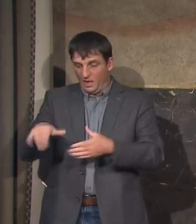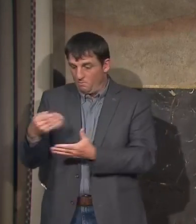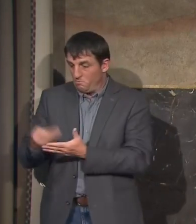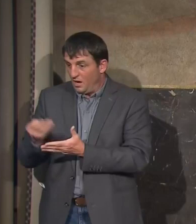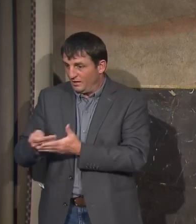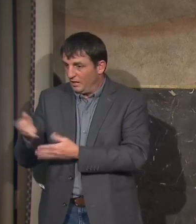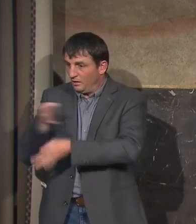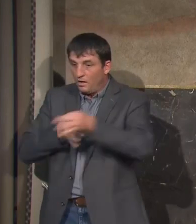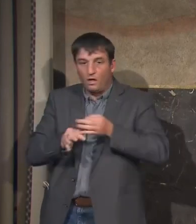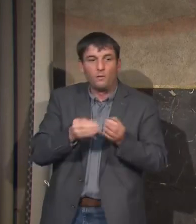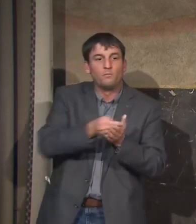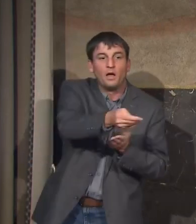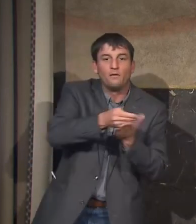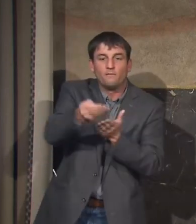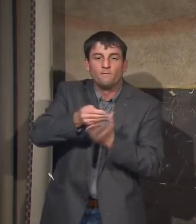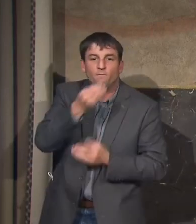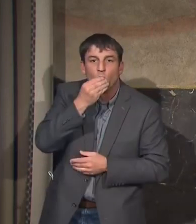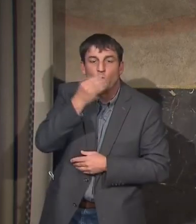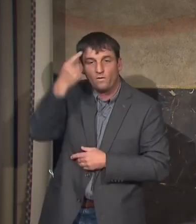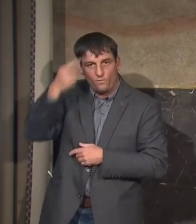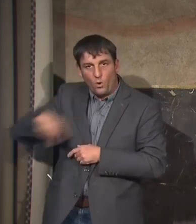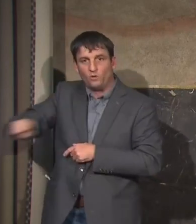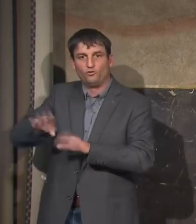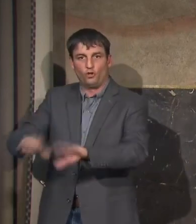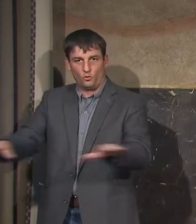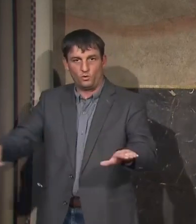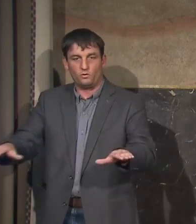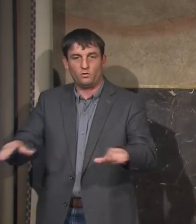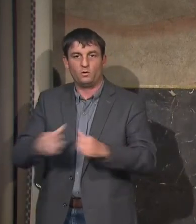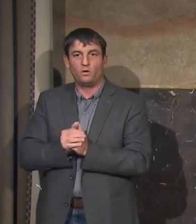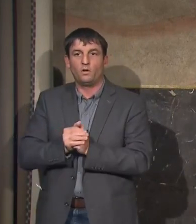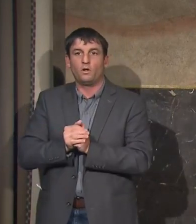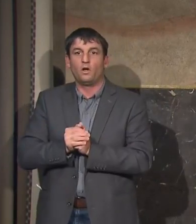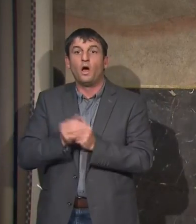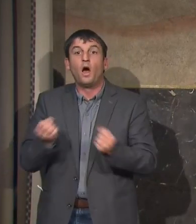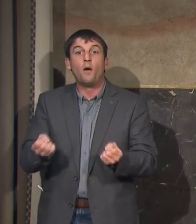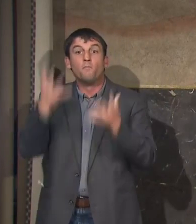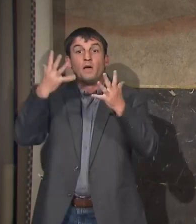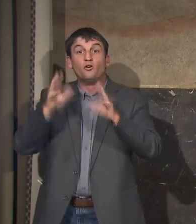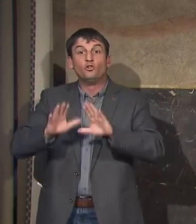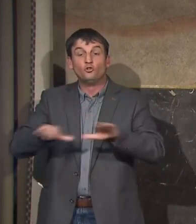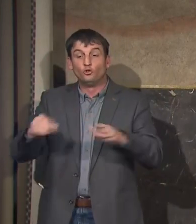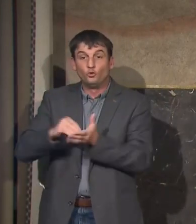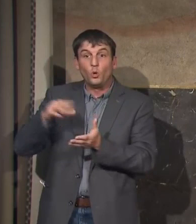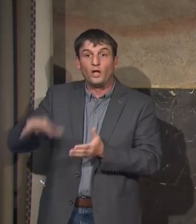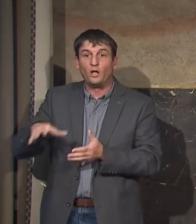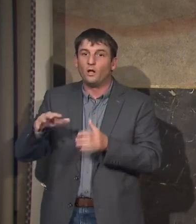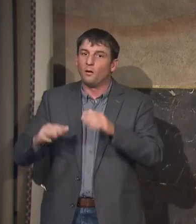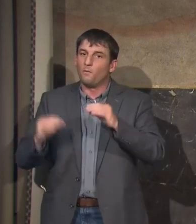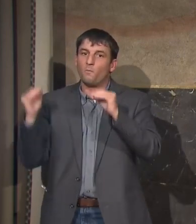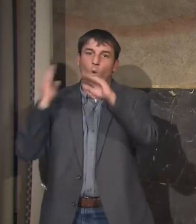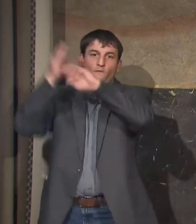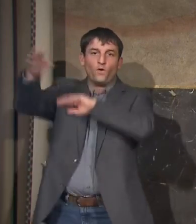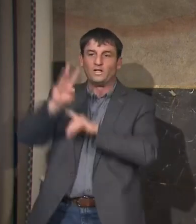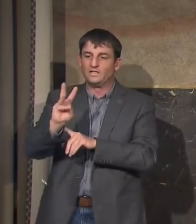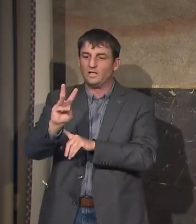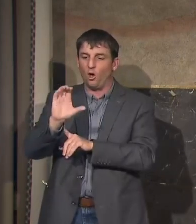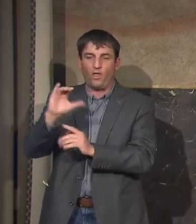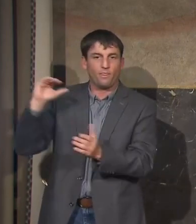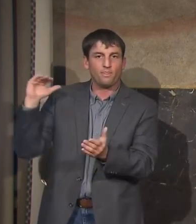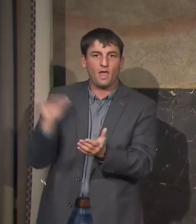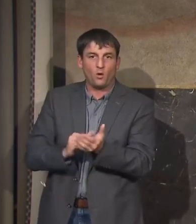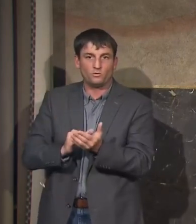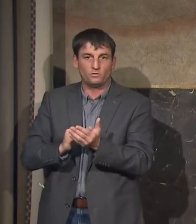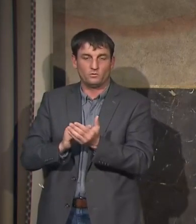children do have access to nutrition. More than 600,000 students are potentially eligible. Grades